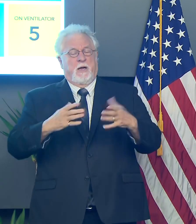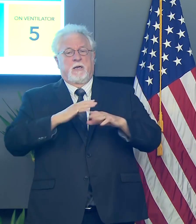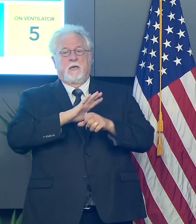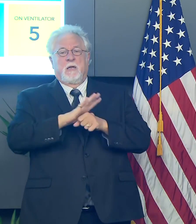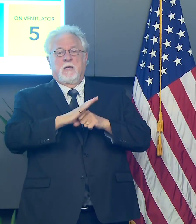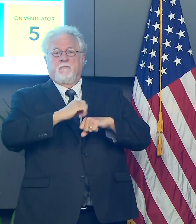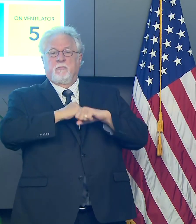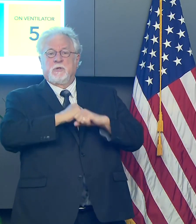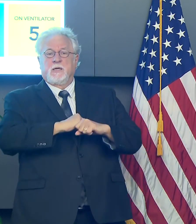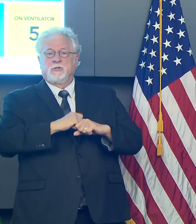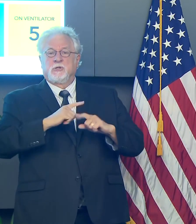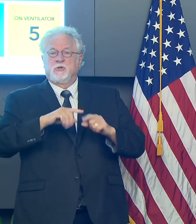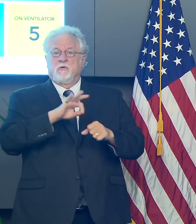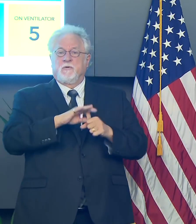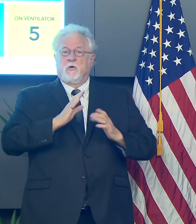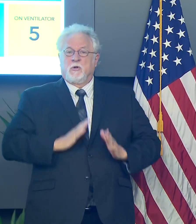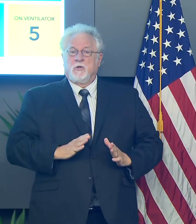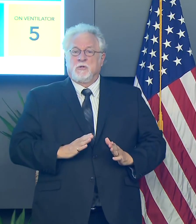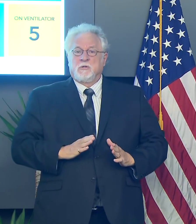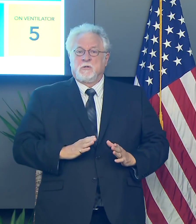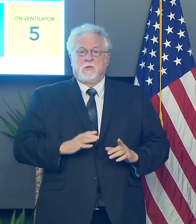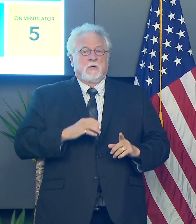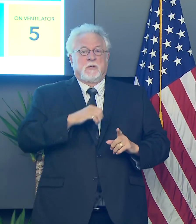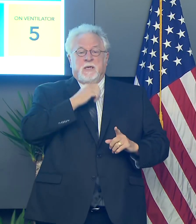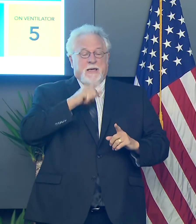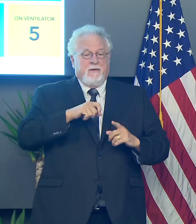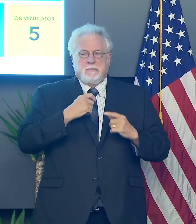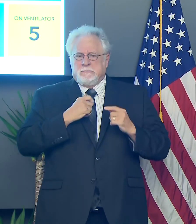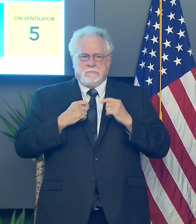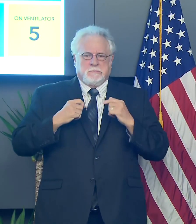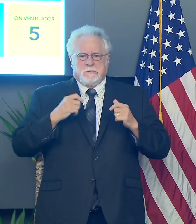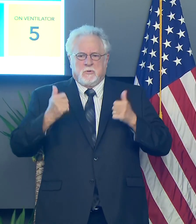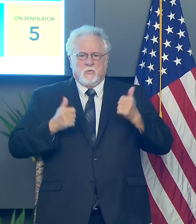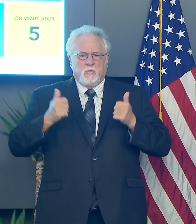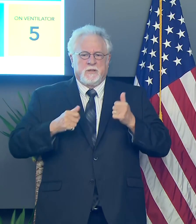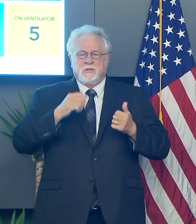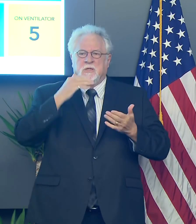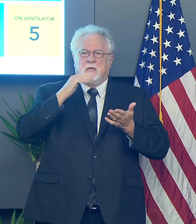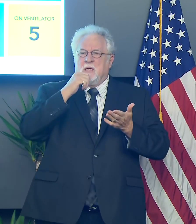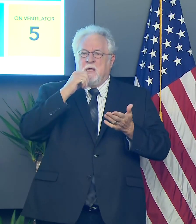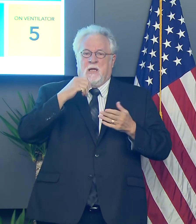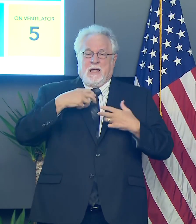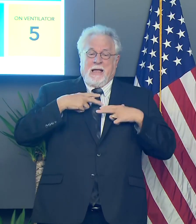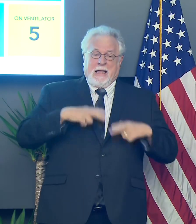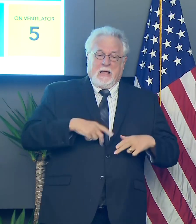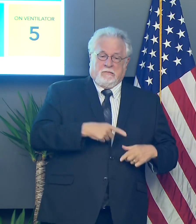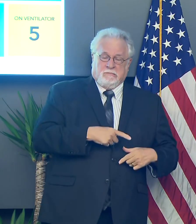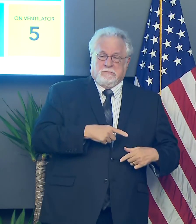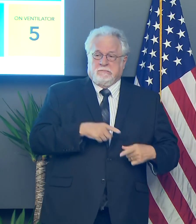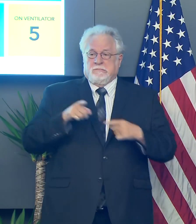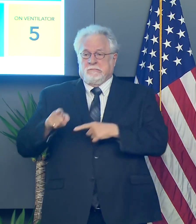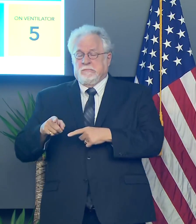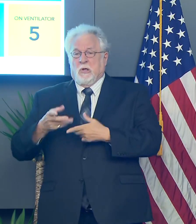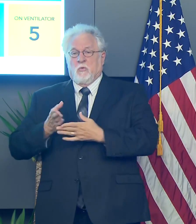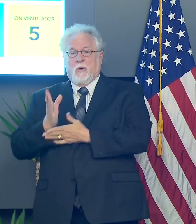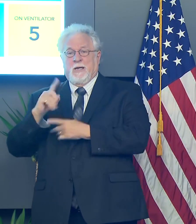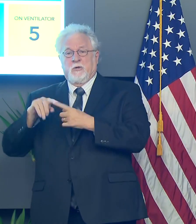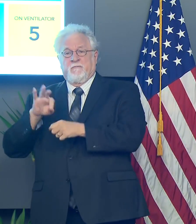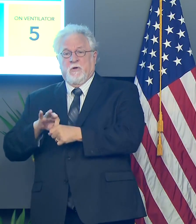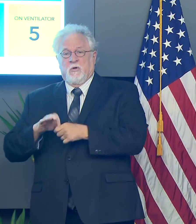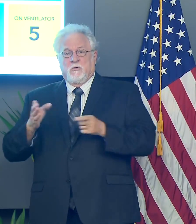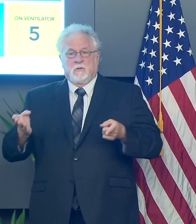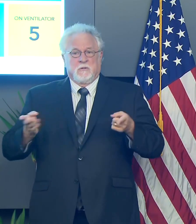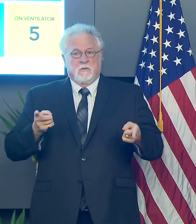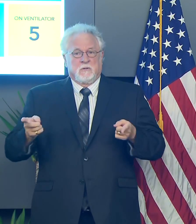protection to, uh, voters who didn't have to choose between, uh, their health on the one hand, uh, and their right to vote